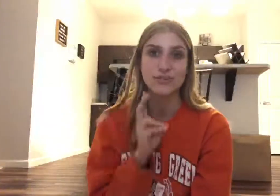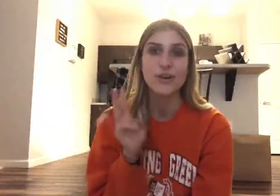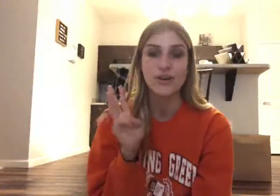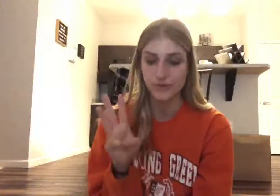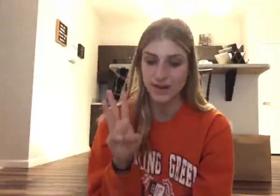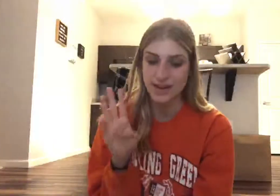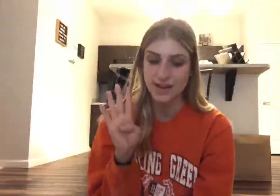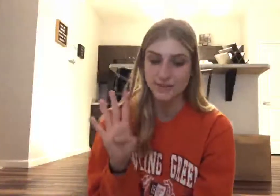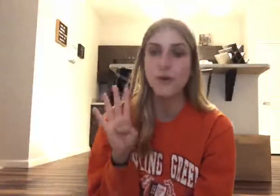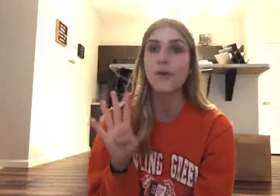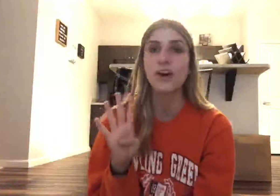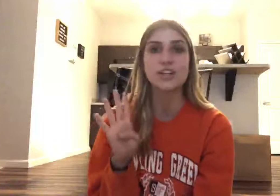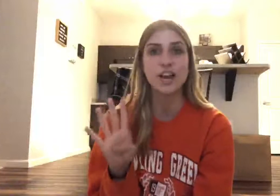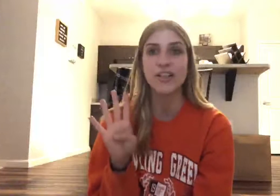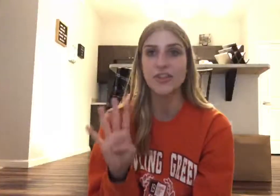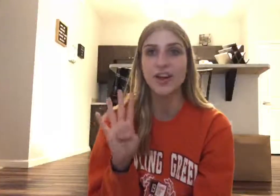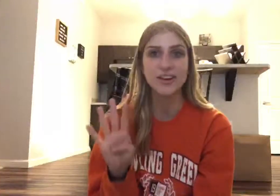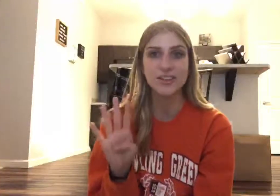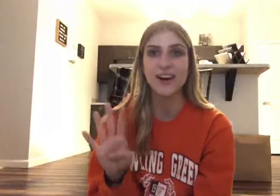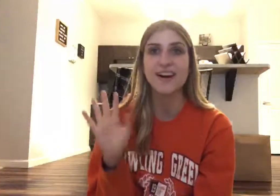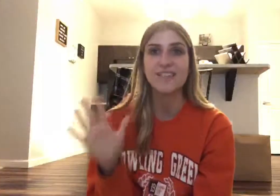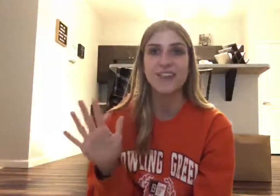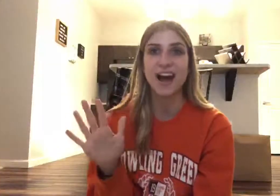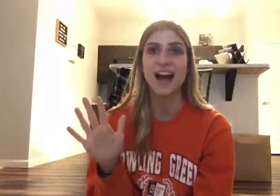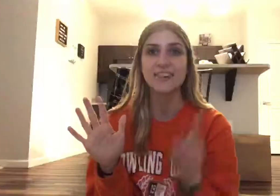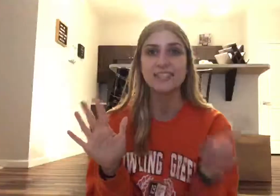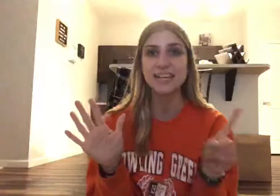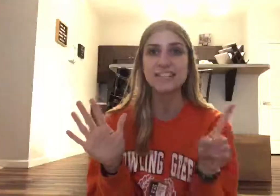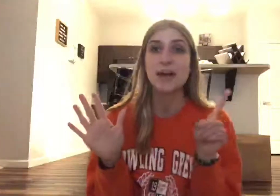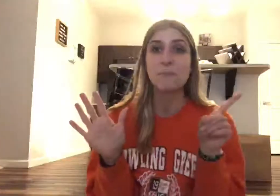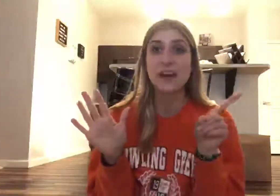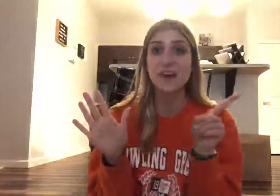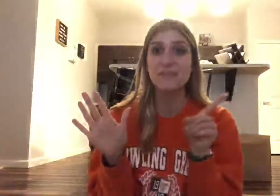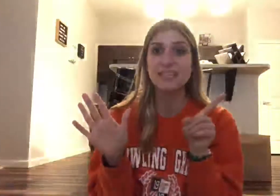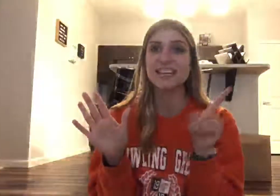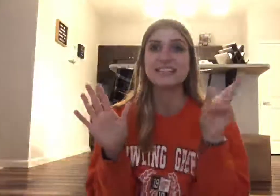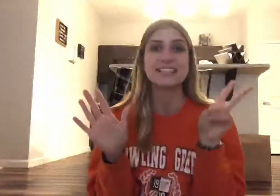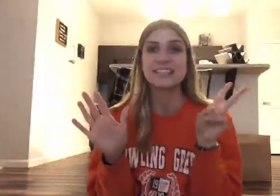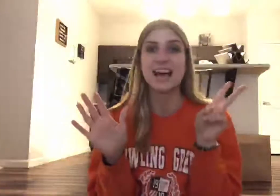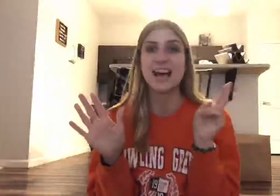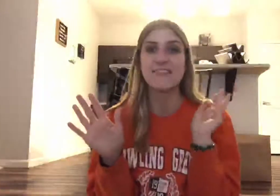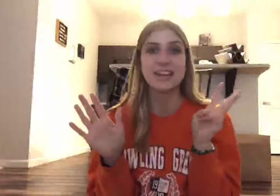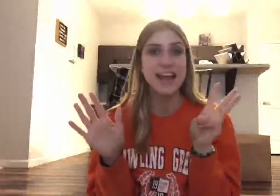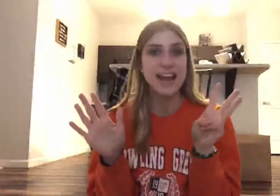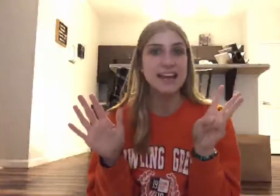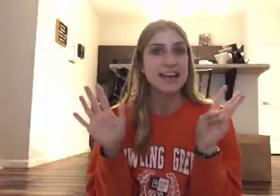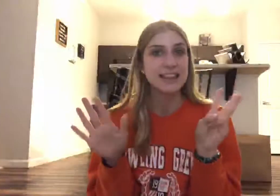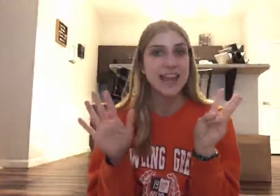Three, four, shut the door. Five, six, pick up sticks. Seven, eight, lay